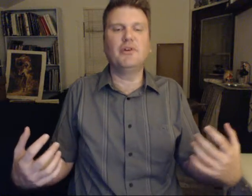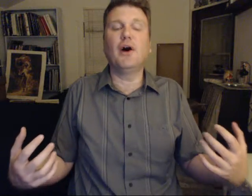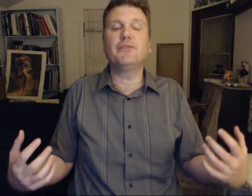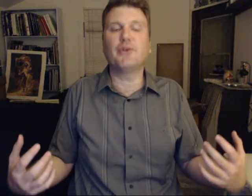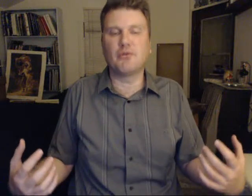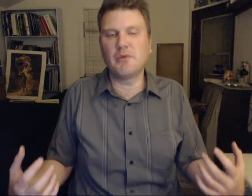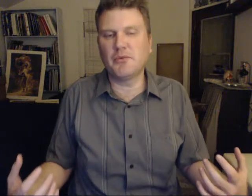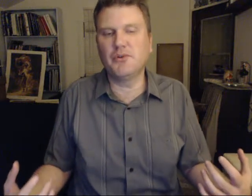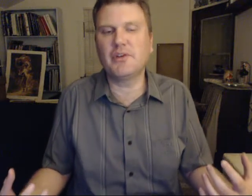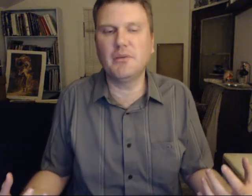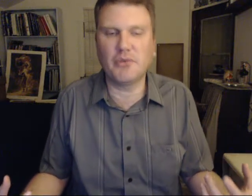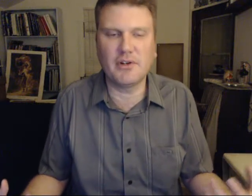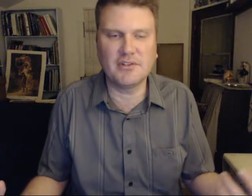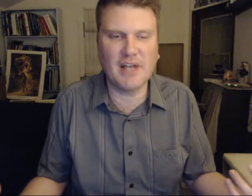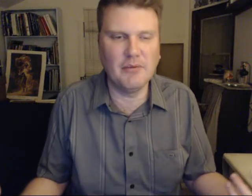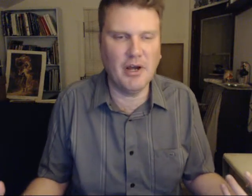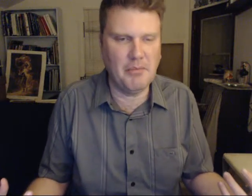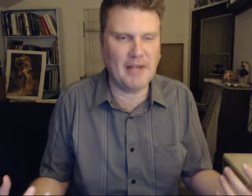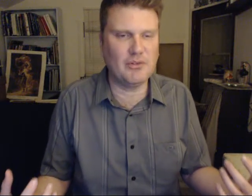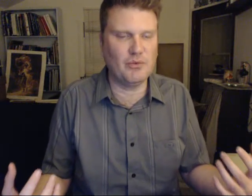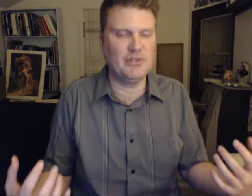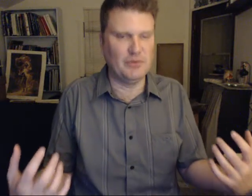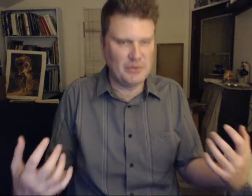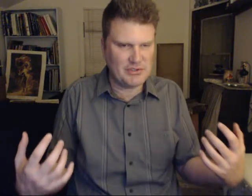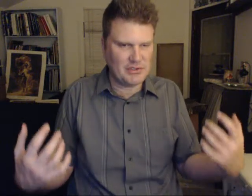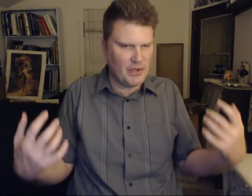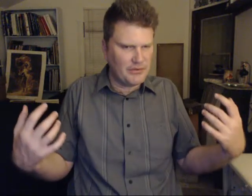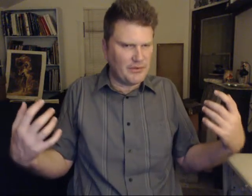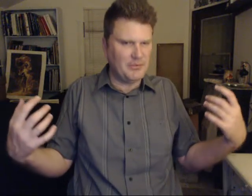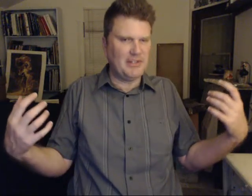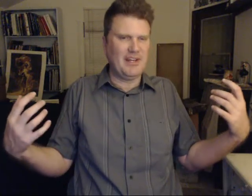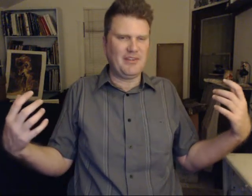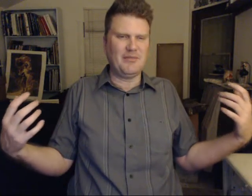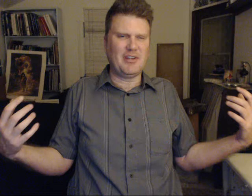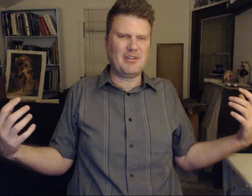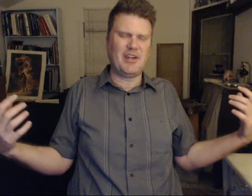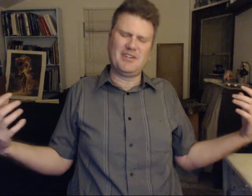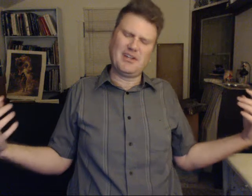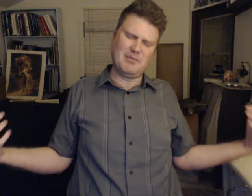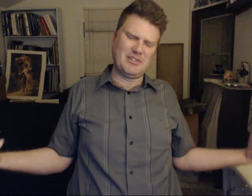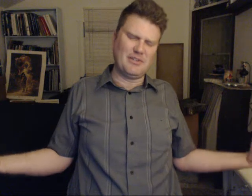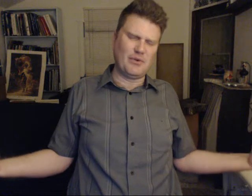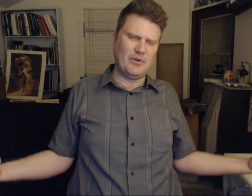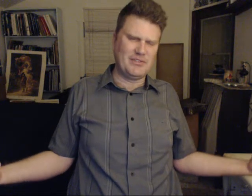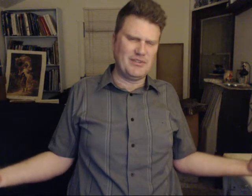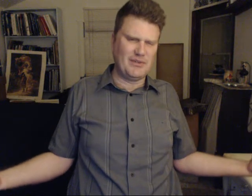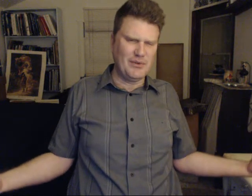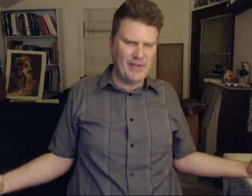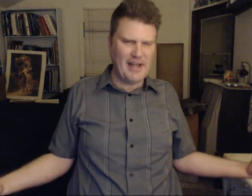also remember, you can bring your timeline back to what you wish to go to, but yes, it takes much difficulty to do that.